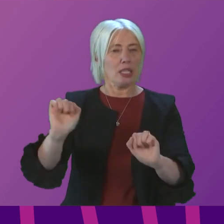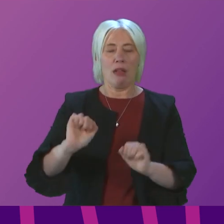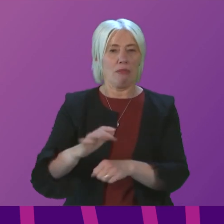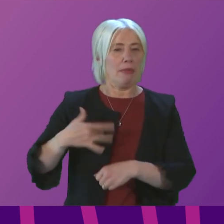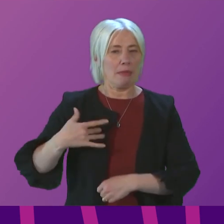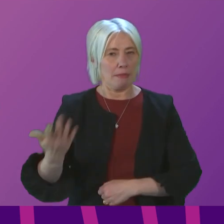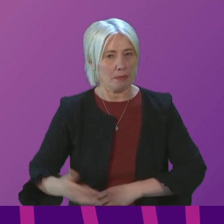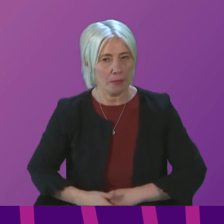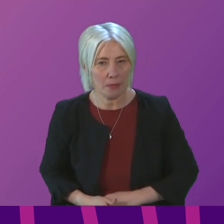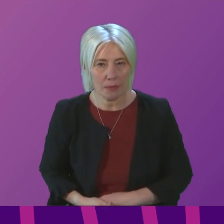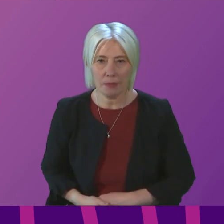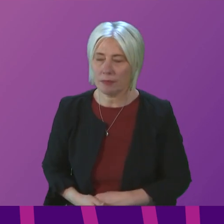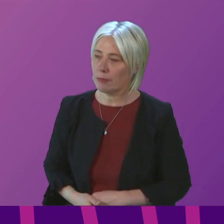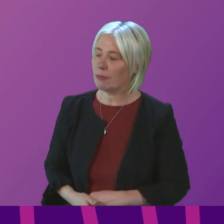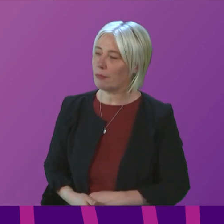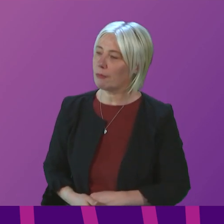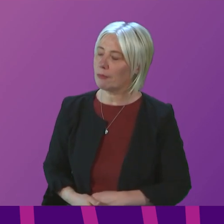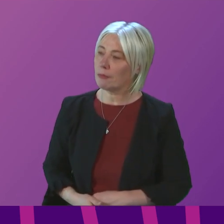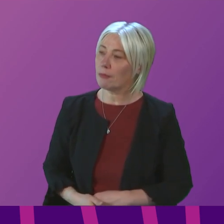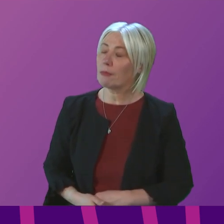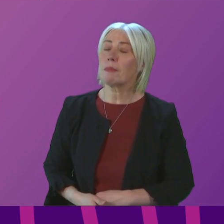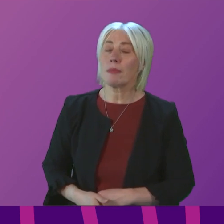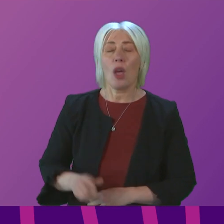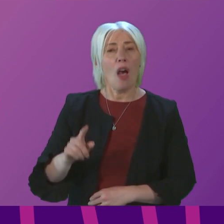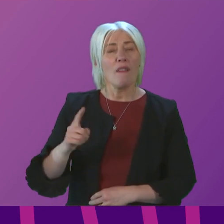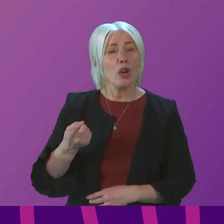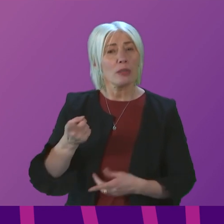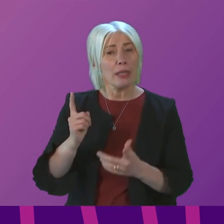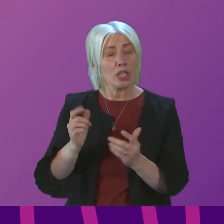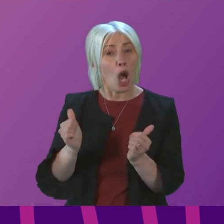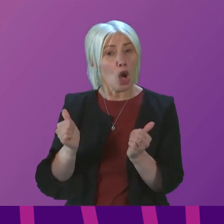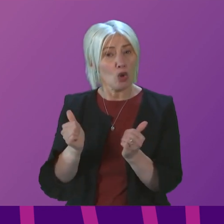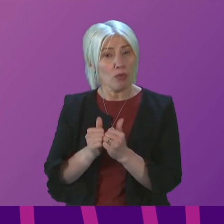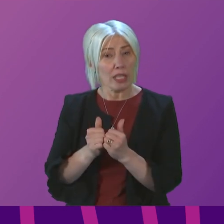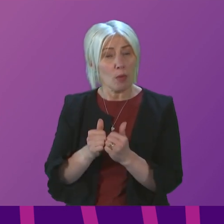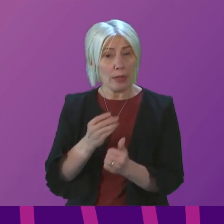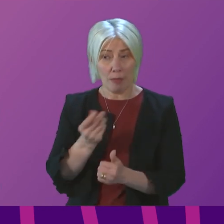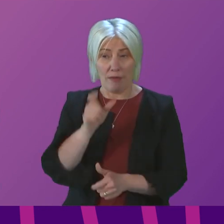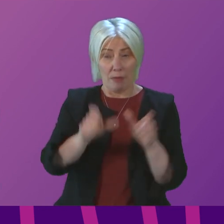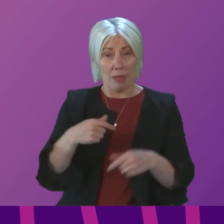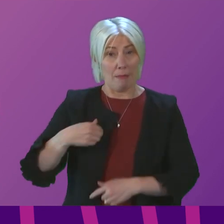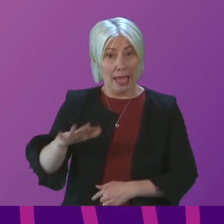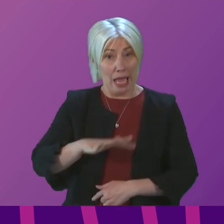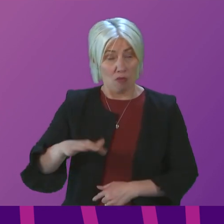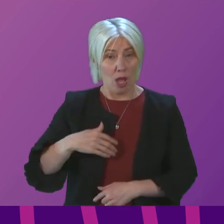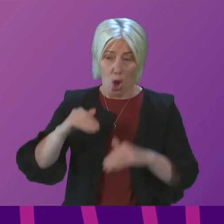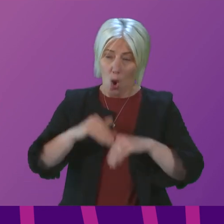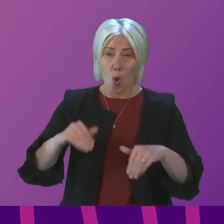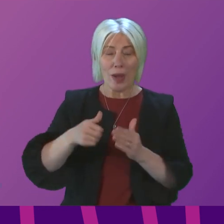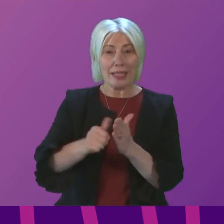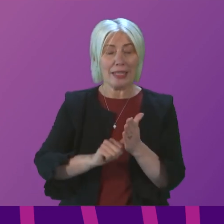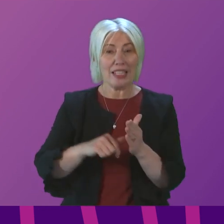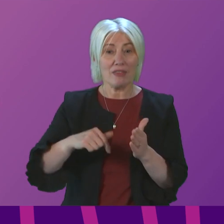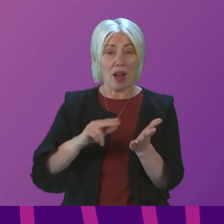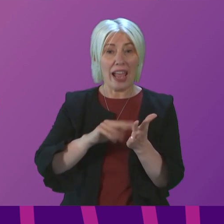Foisal Chowdhury. Thank you, Presiding Officer. Would the First Minister agree with a number of my constituents that waiting lists for NHS